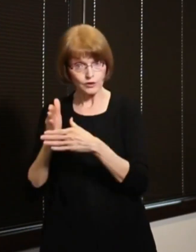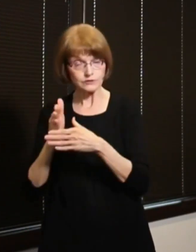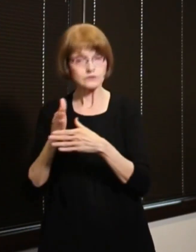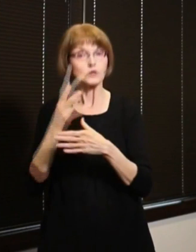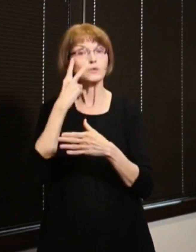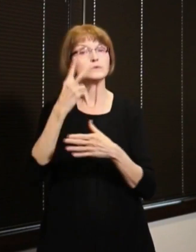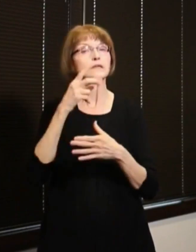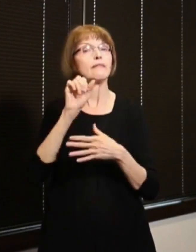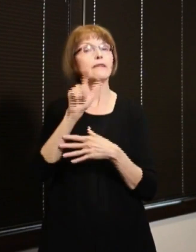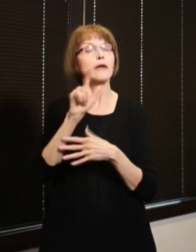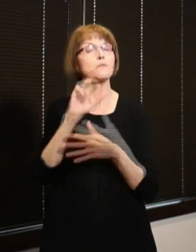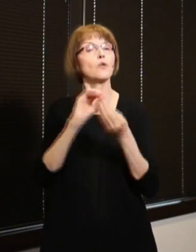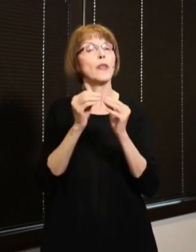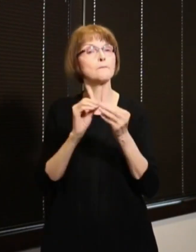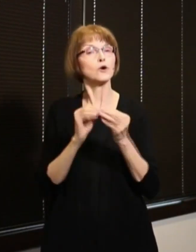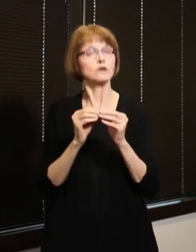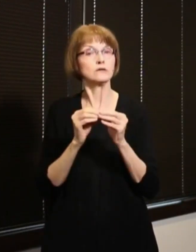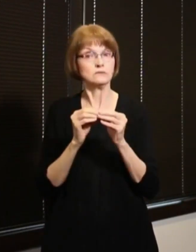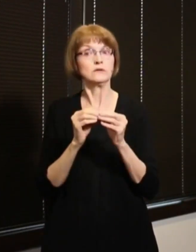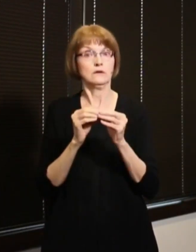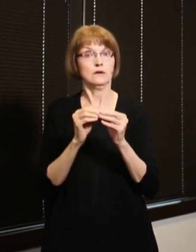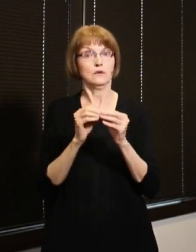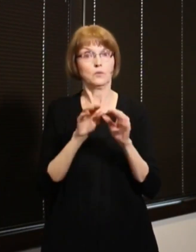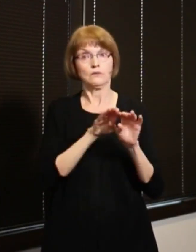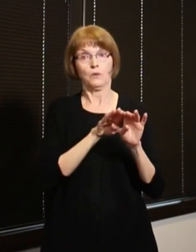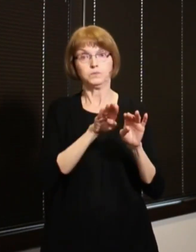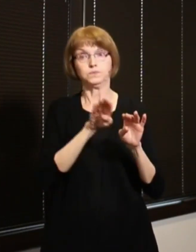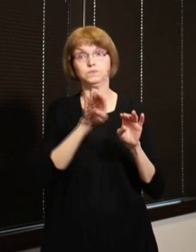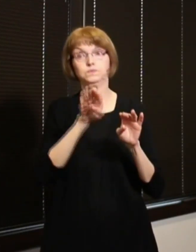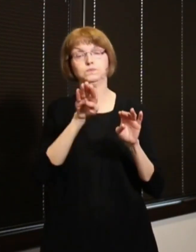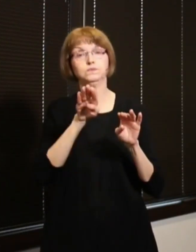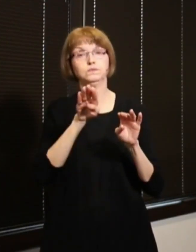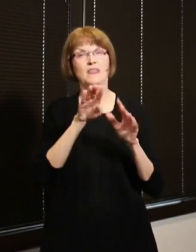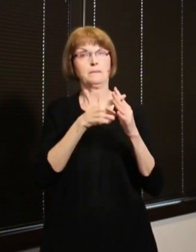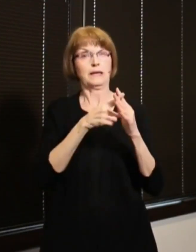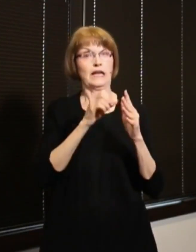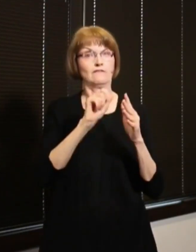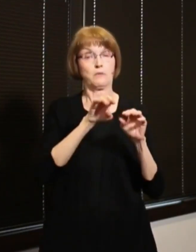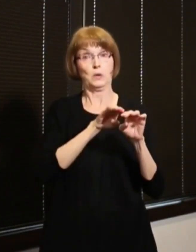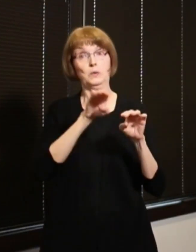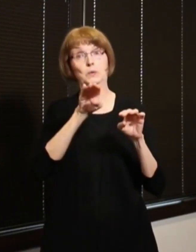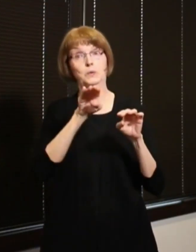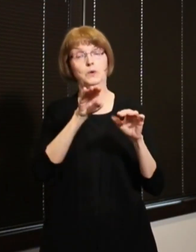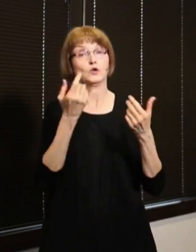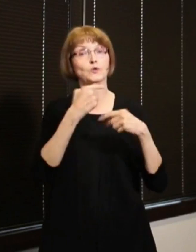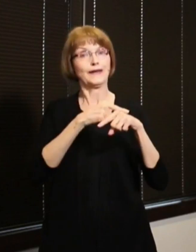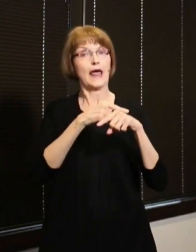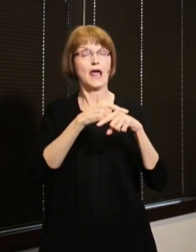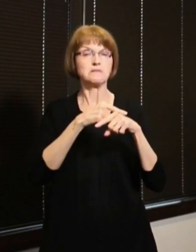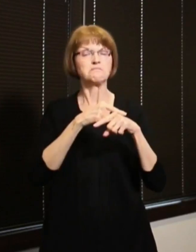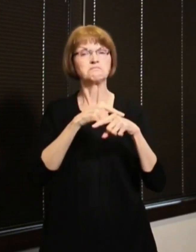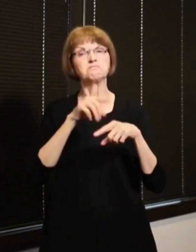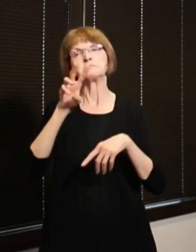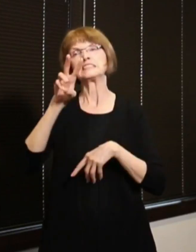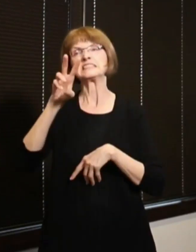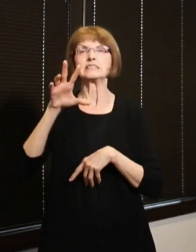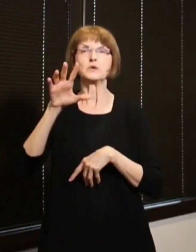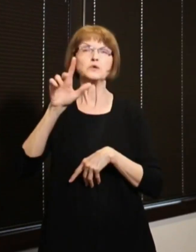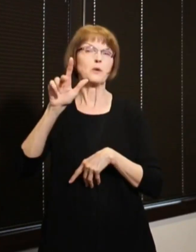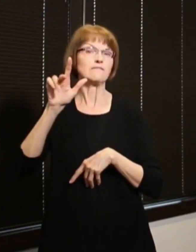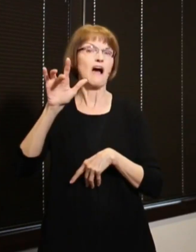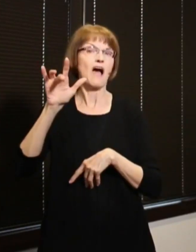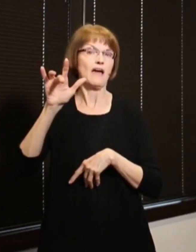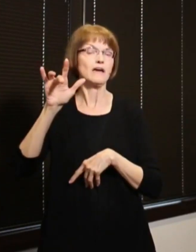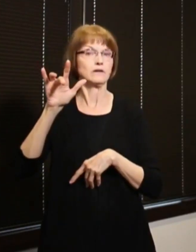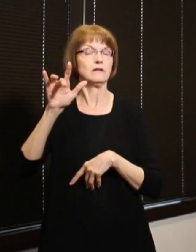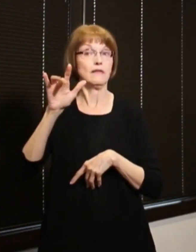that was rapidly climbing earlier in April, but today's rolling average is around 625, which is